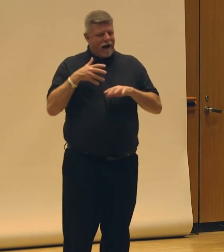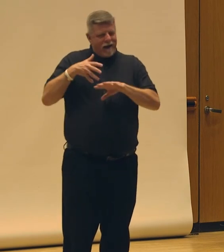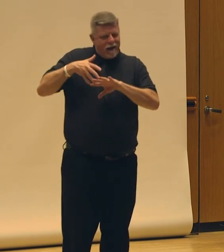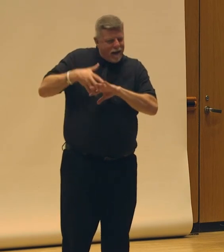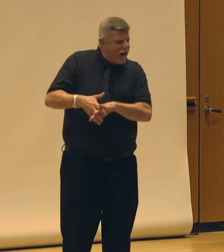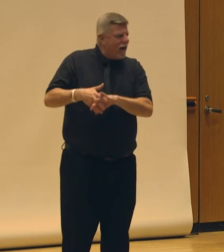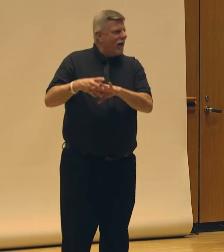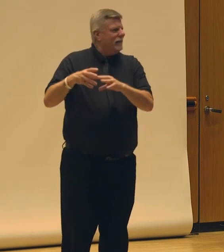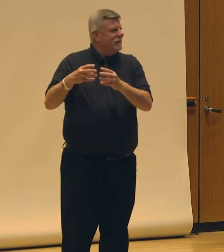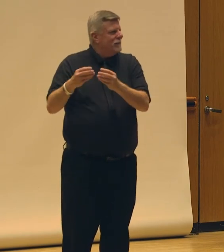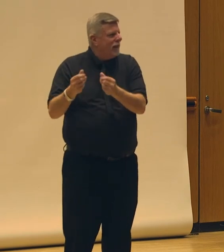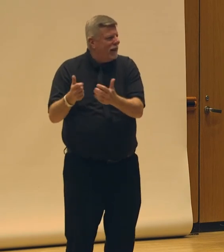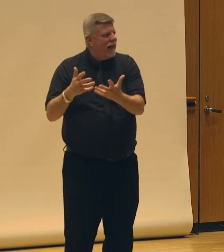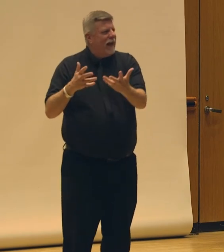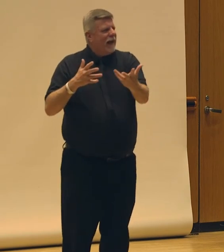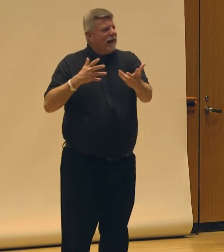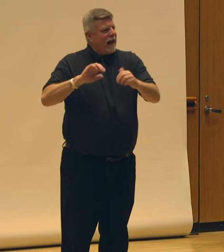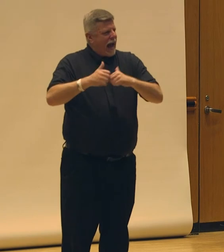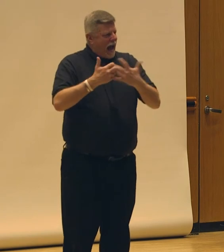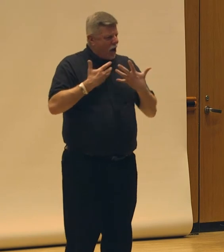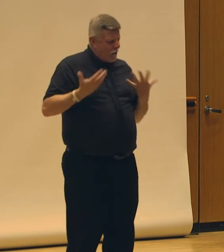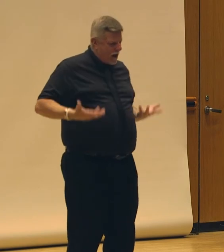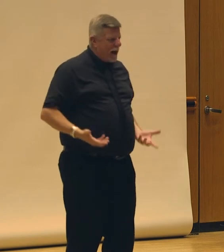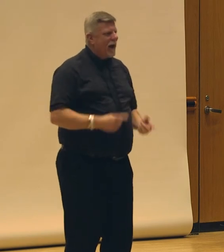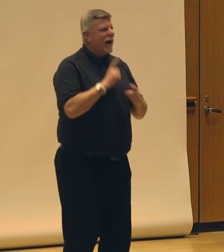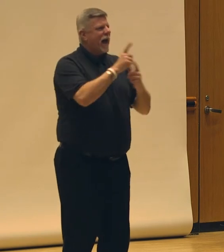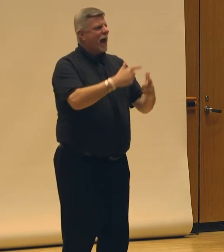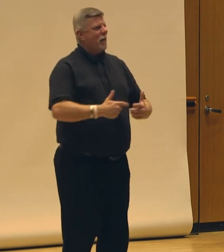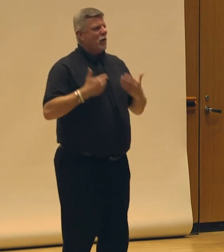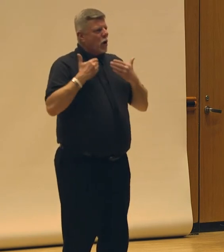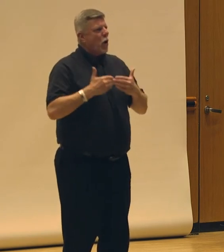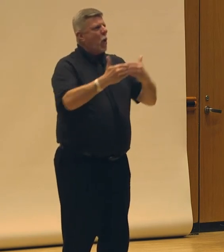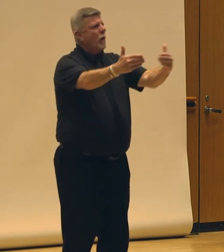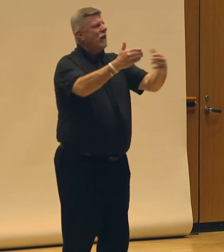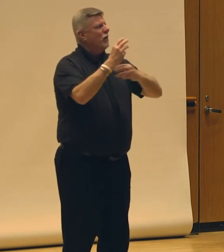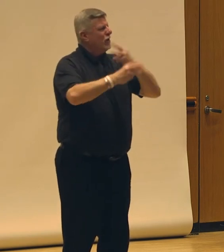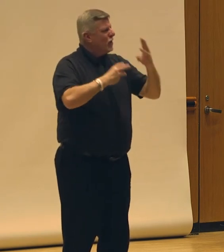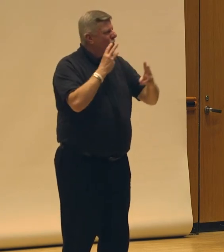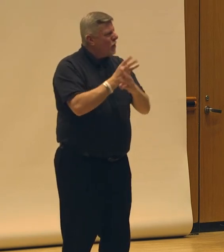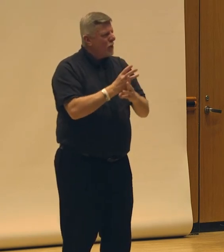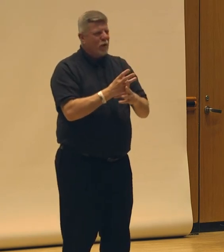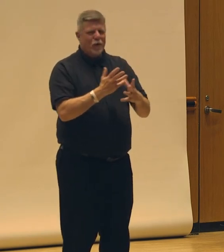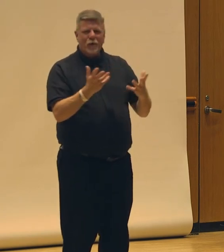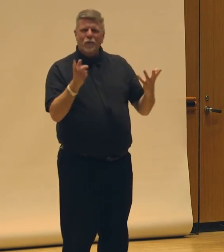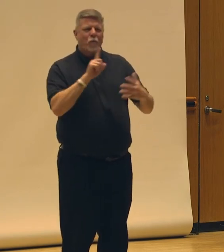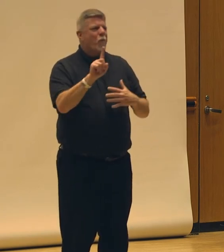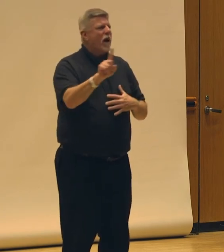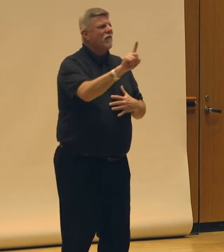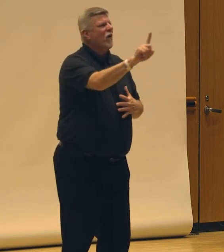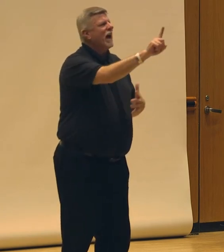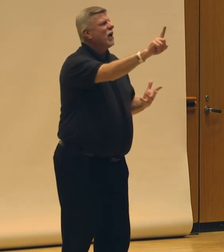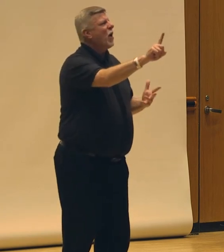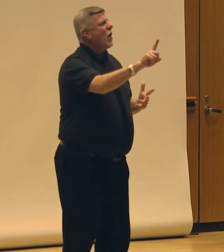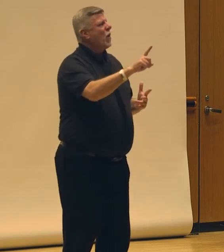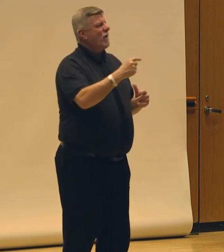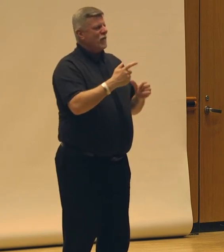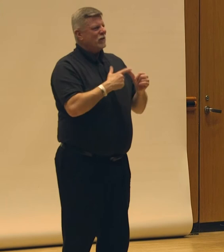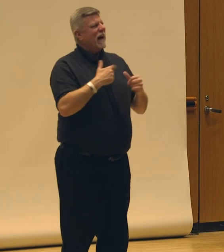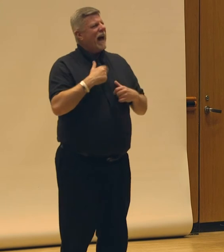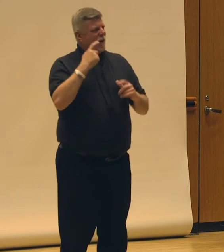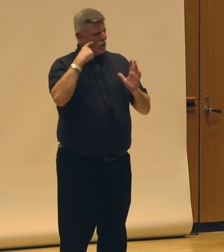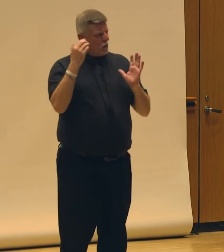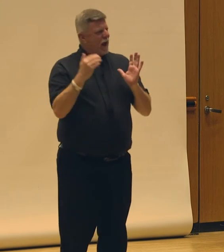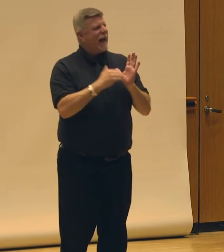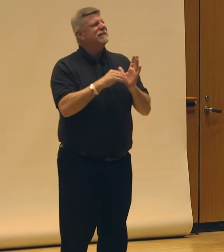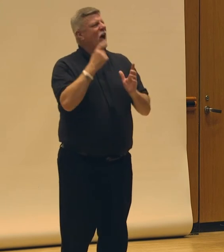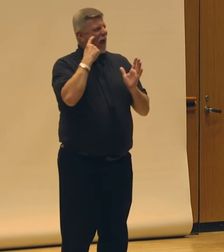world, my way of interacting in all kinds of spaces, has been to acknowledge that I grew up with so many